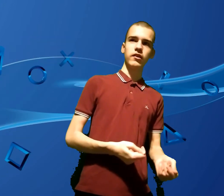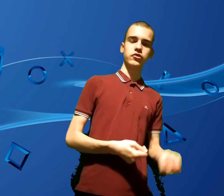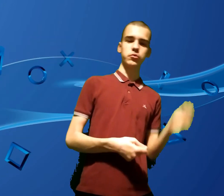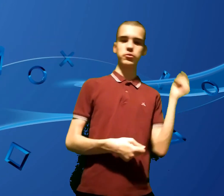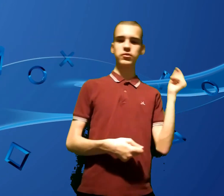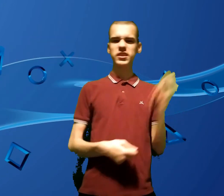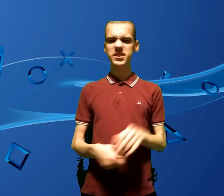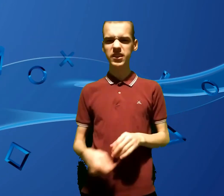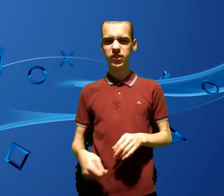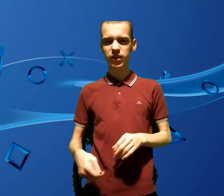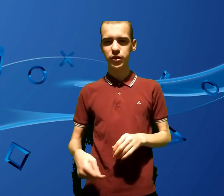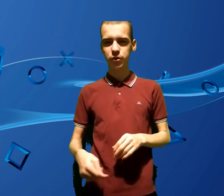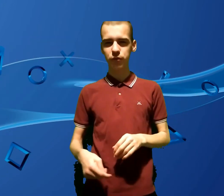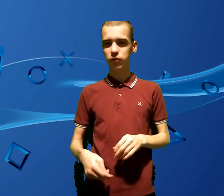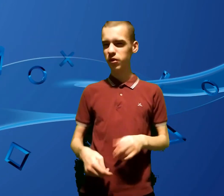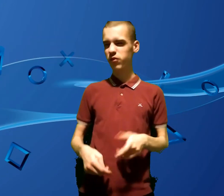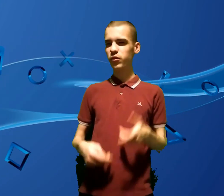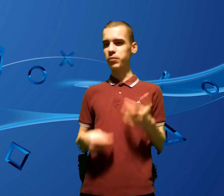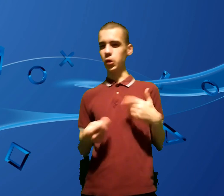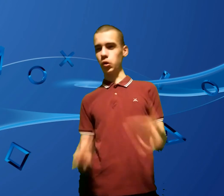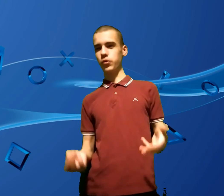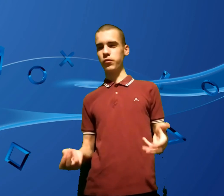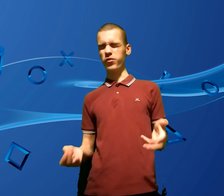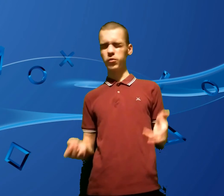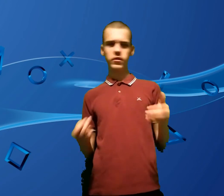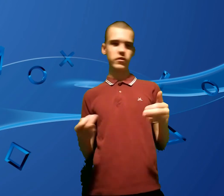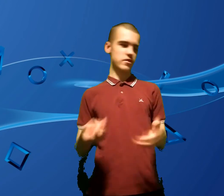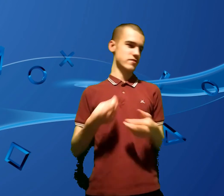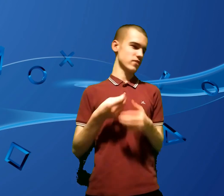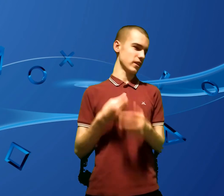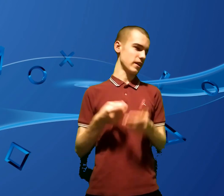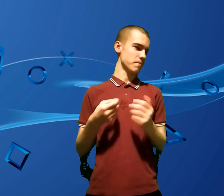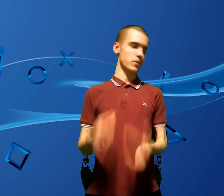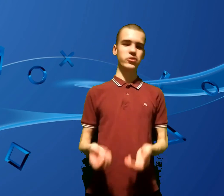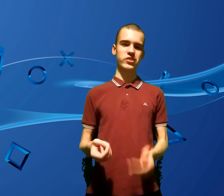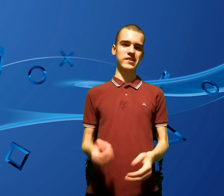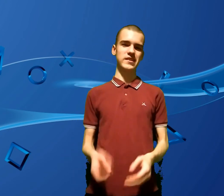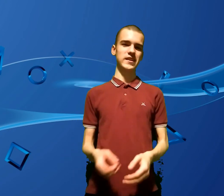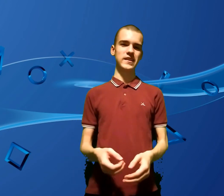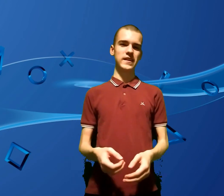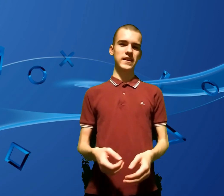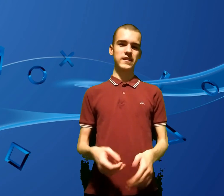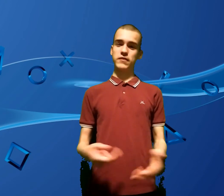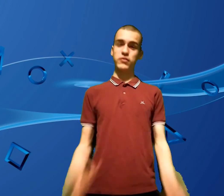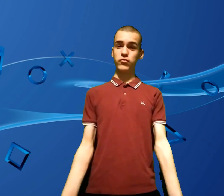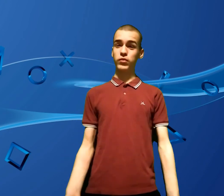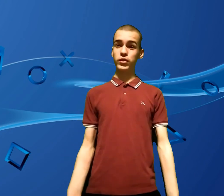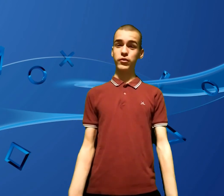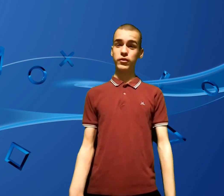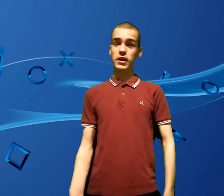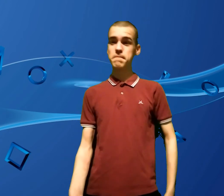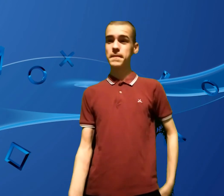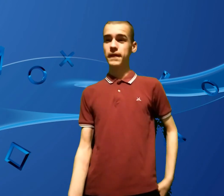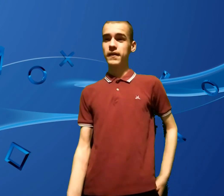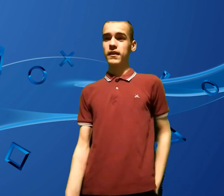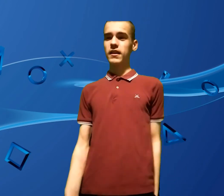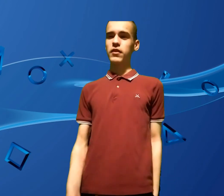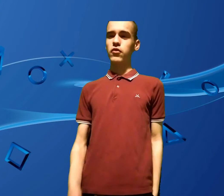So, this is actually quite a short review, I thought there'd be a lot to review, but there isn't really that much to say, except if it's a really good game. There